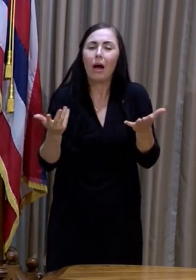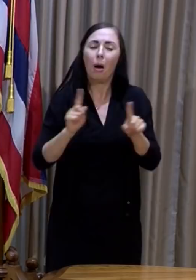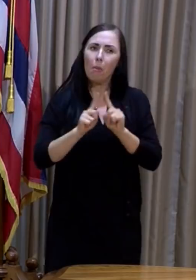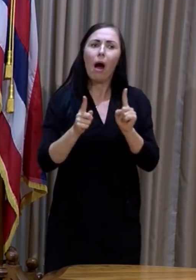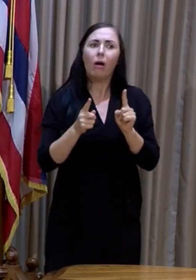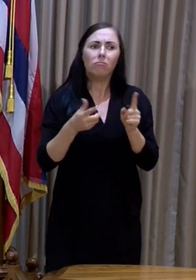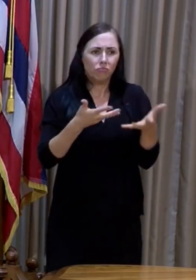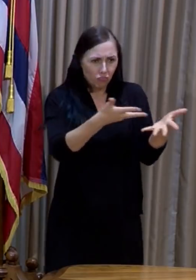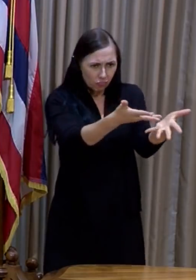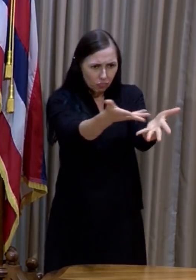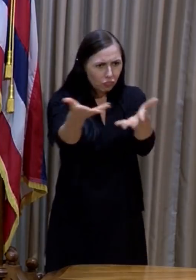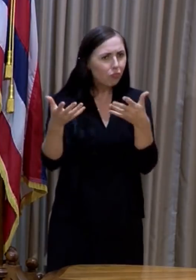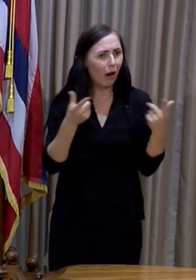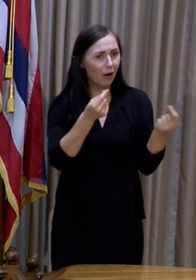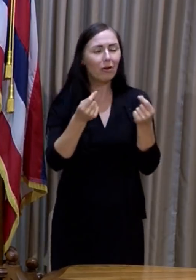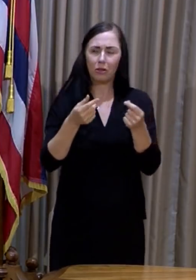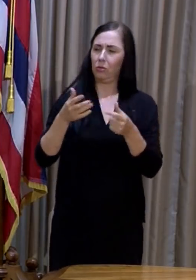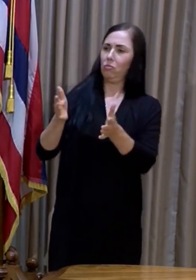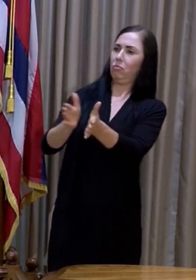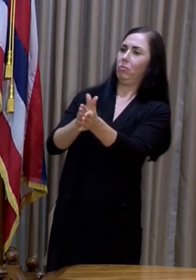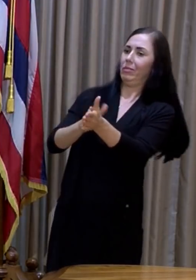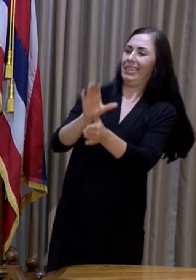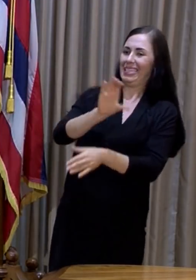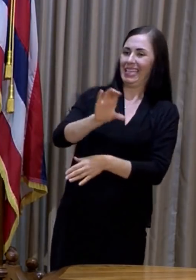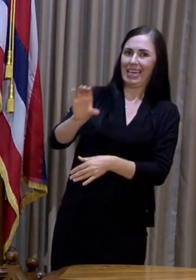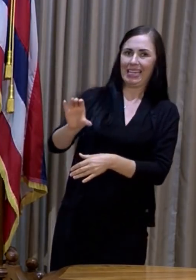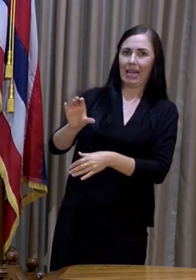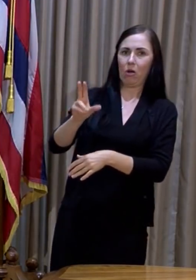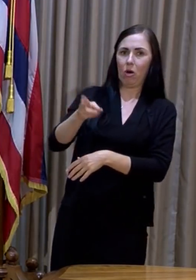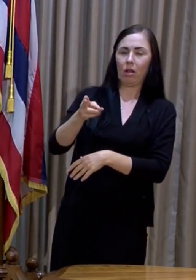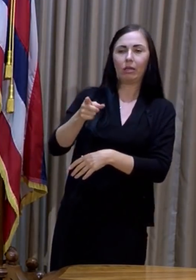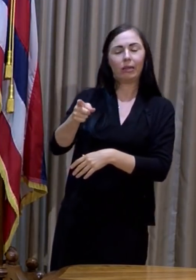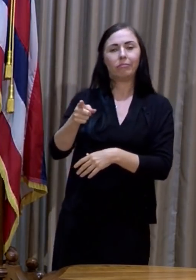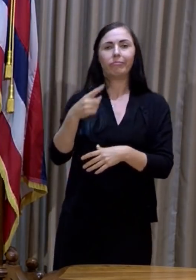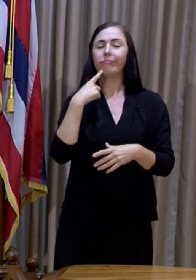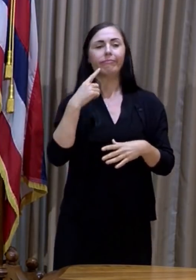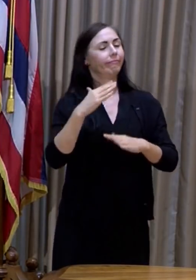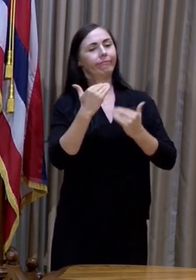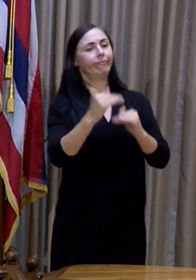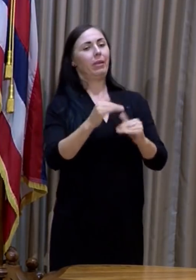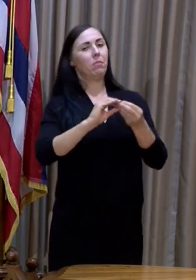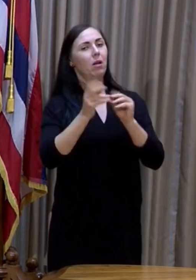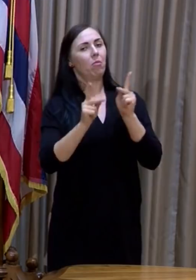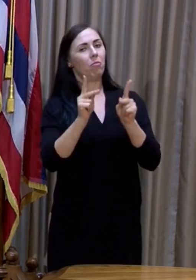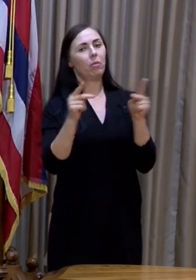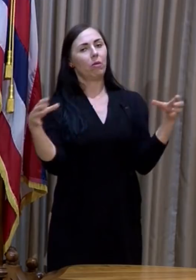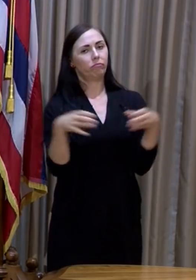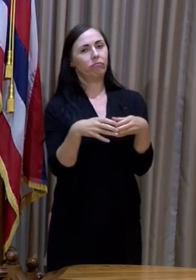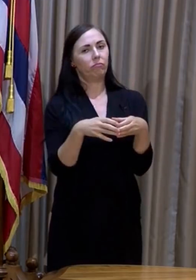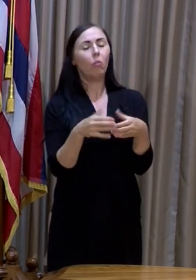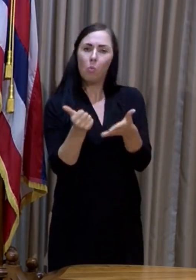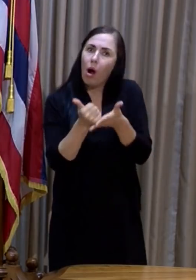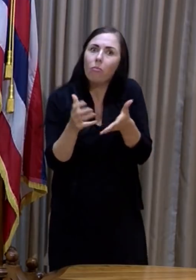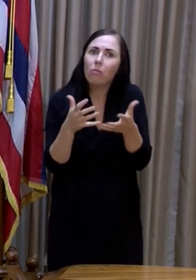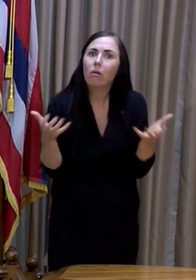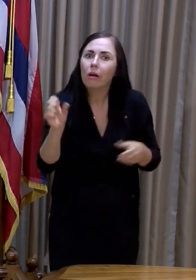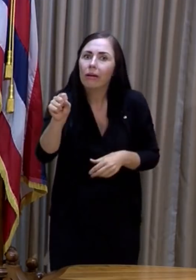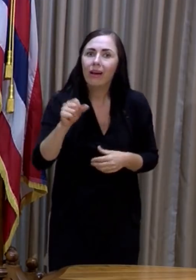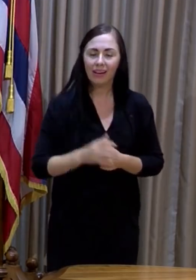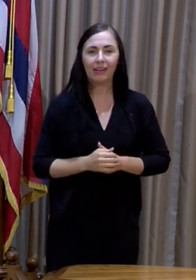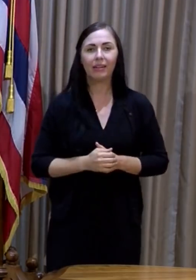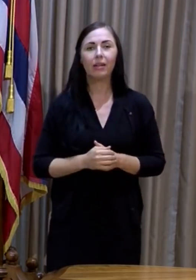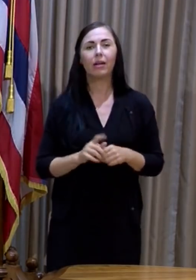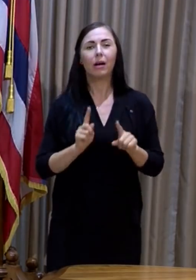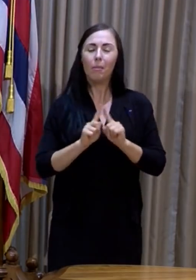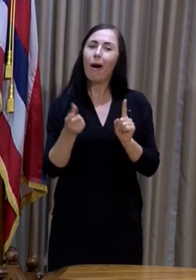commendable that the city and county has stepped up and they're limiting the gathering size because I think that will help greatly. But we need to